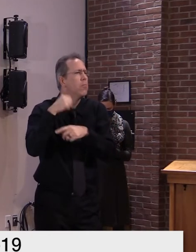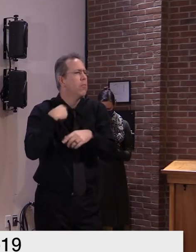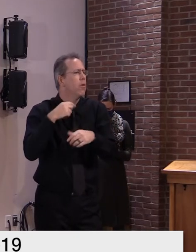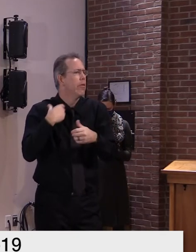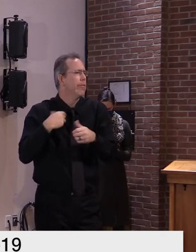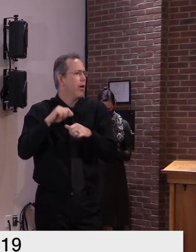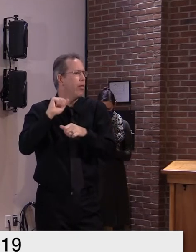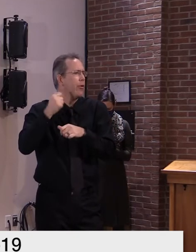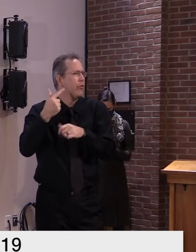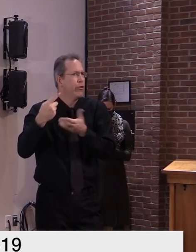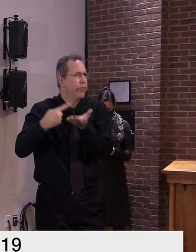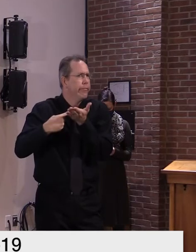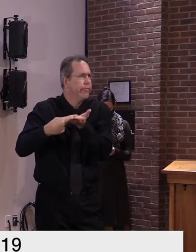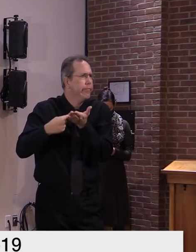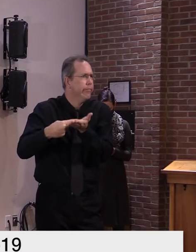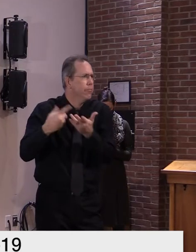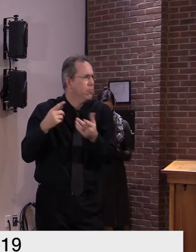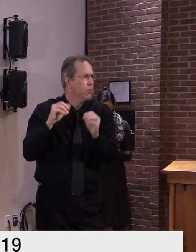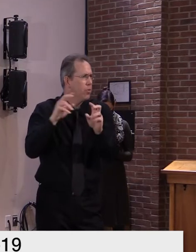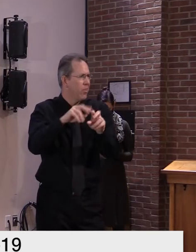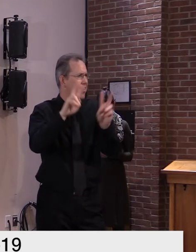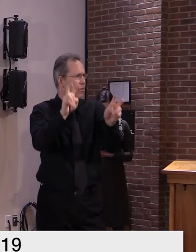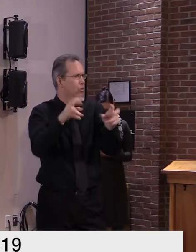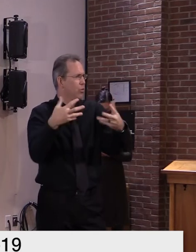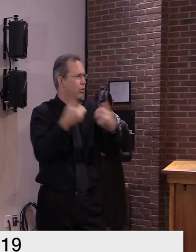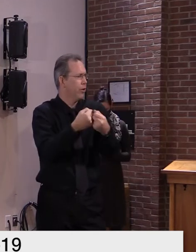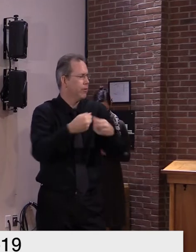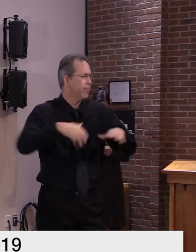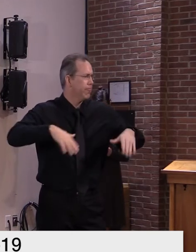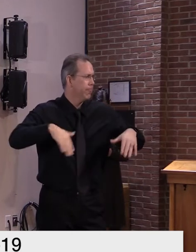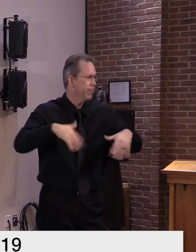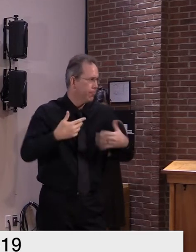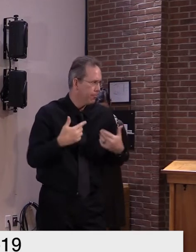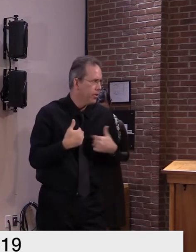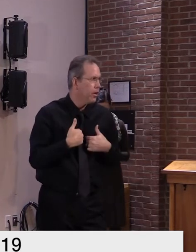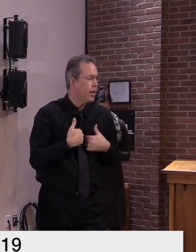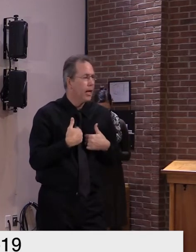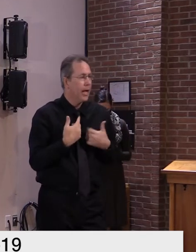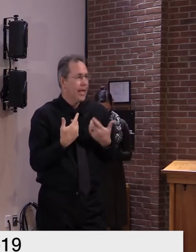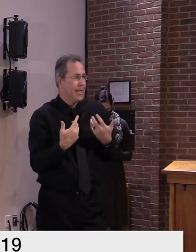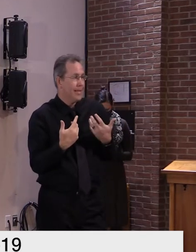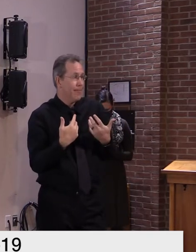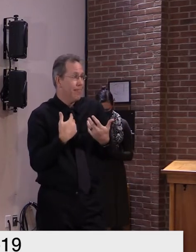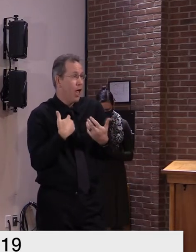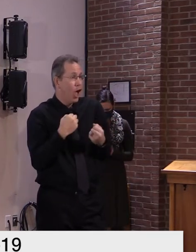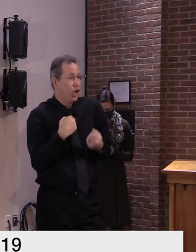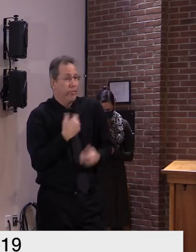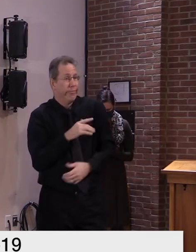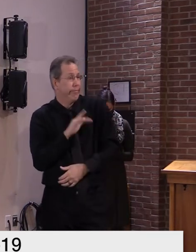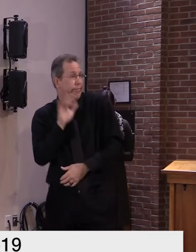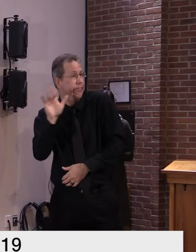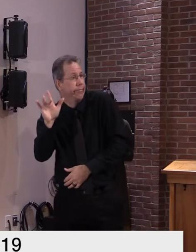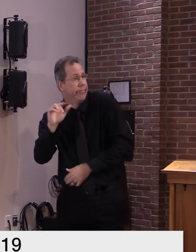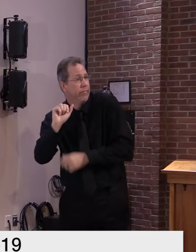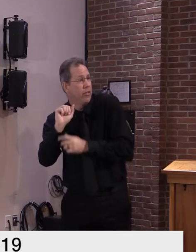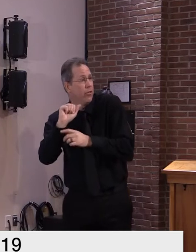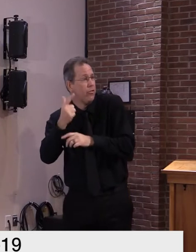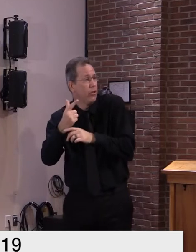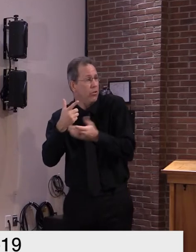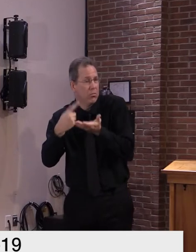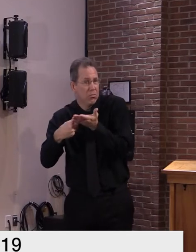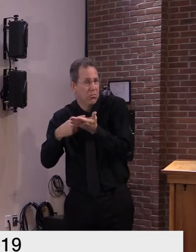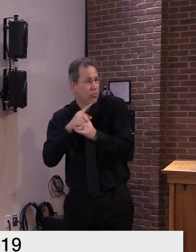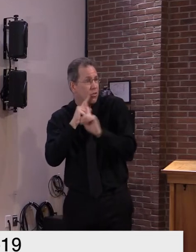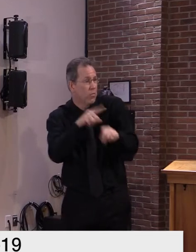up to speed and uh and get something to you but uh but i i don't know i don't have any uh any response at this point because i just